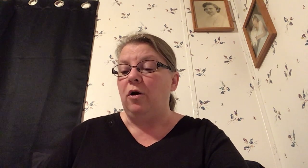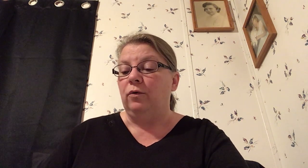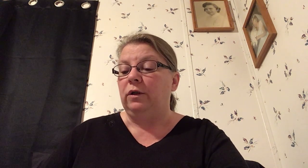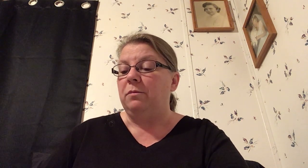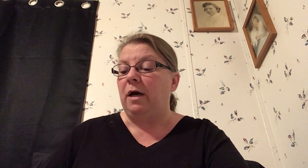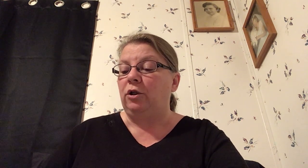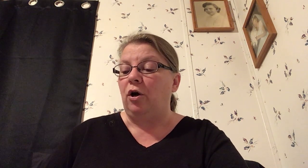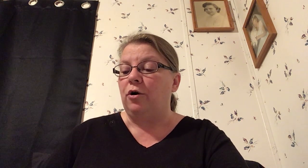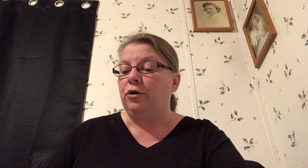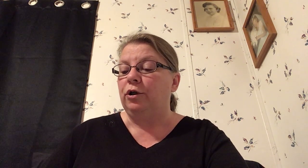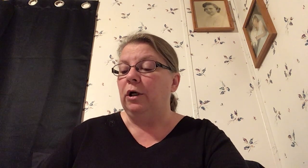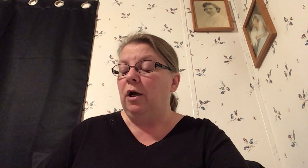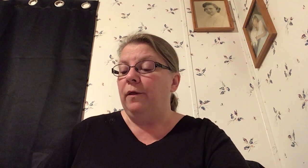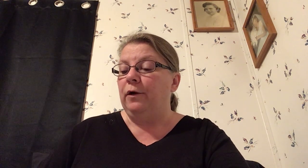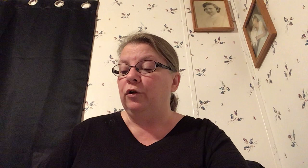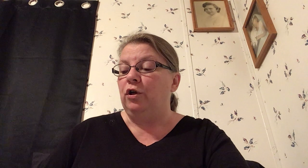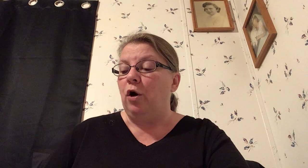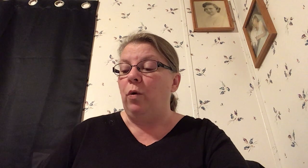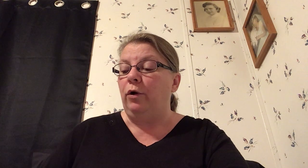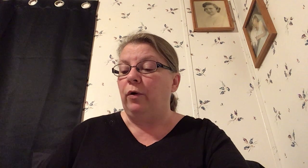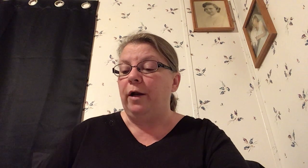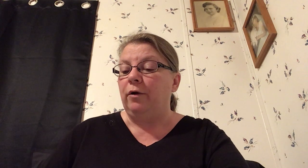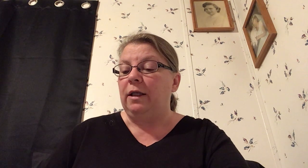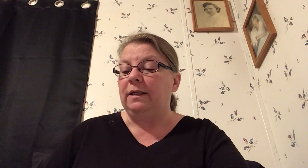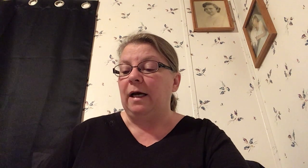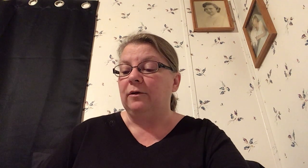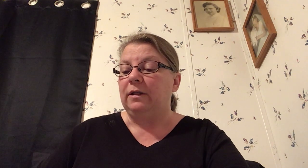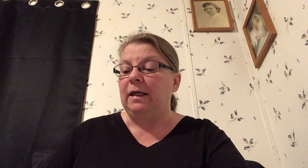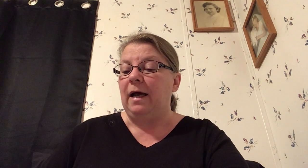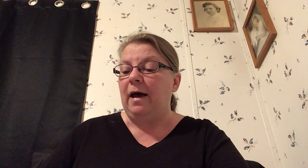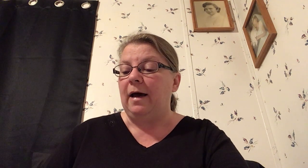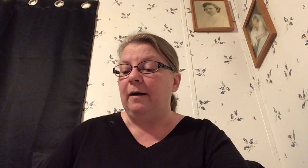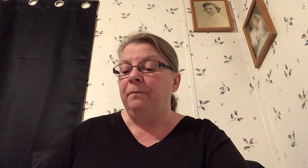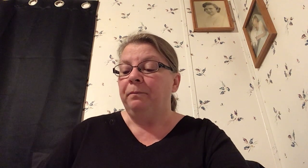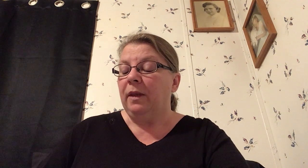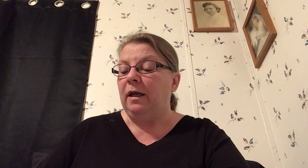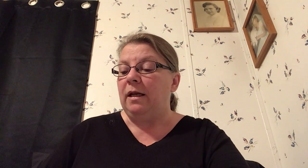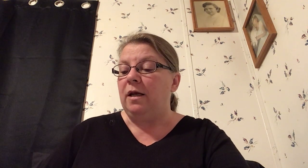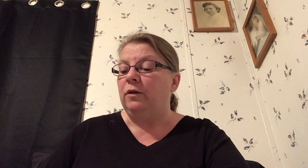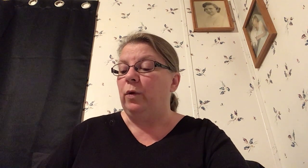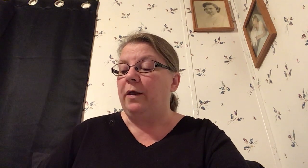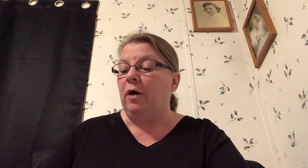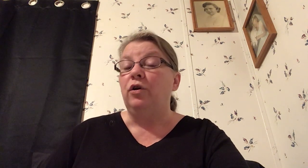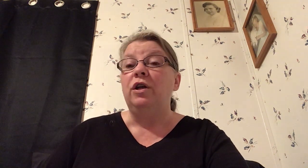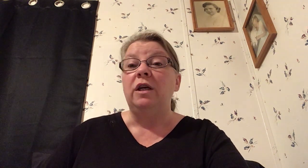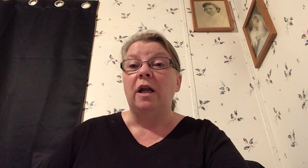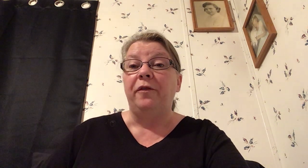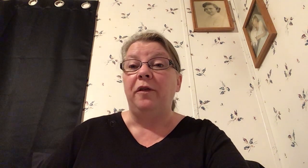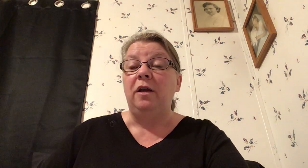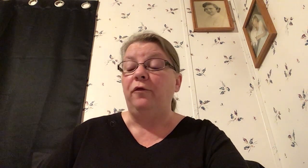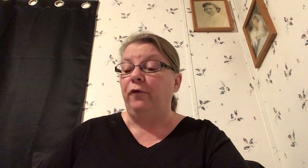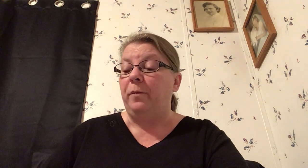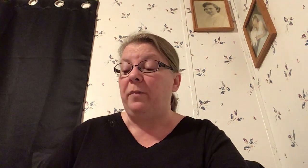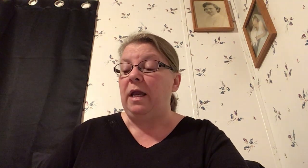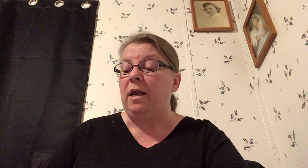owns in my charge there is no one greater in this house than i and he has withheld nothing from me